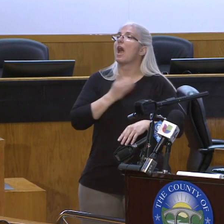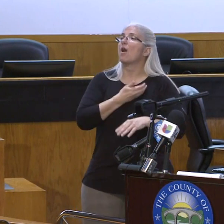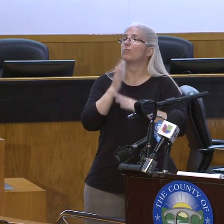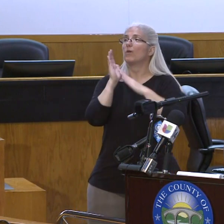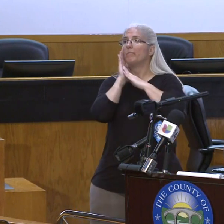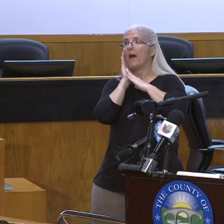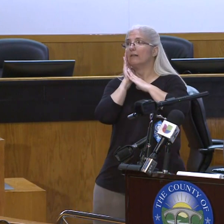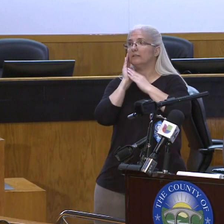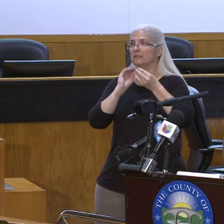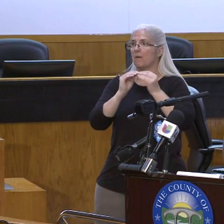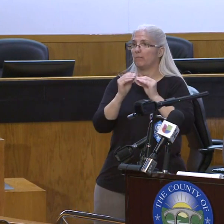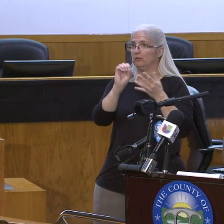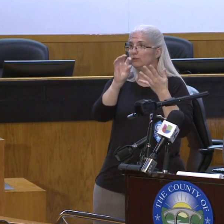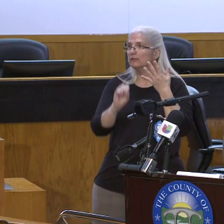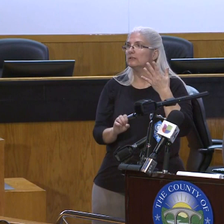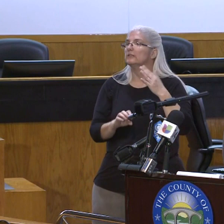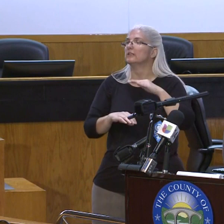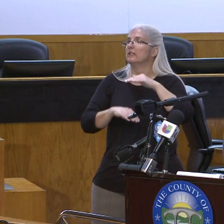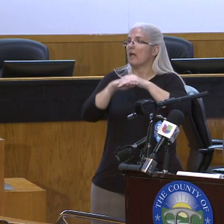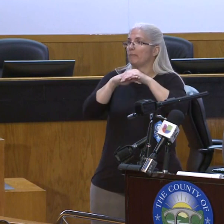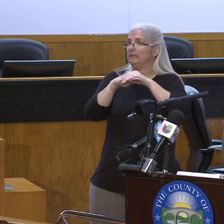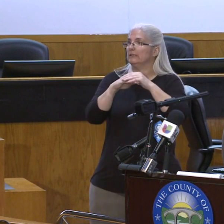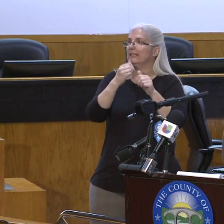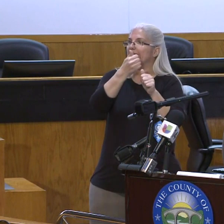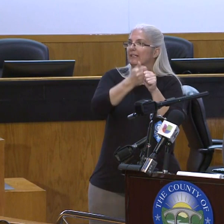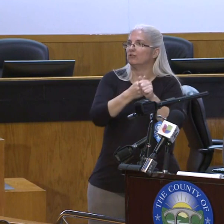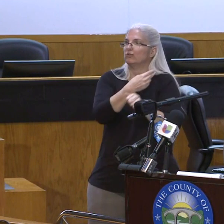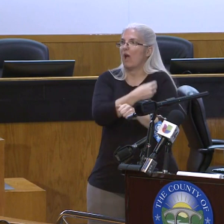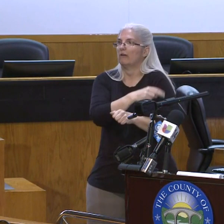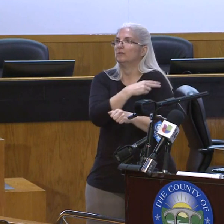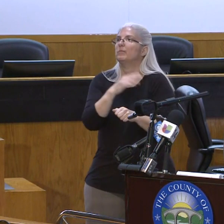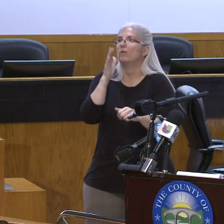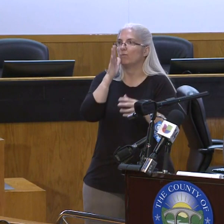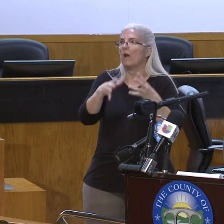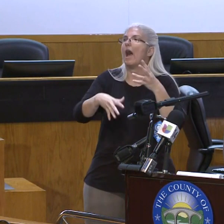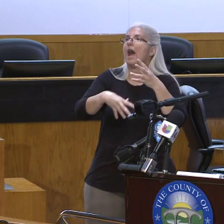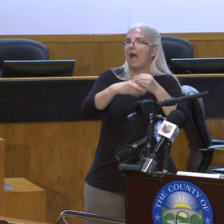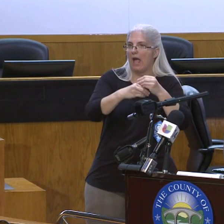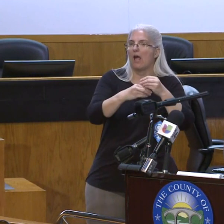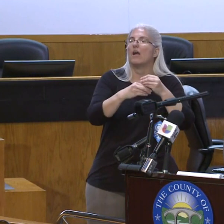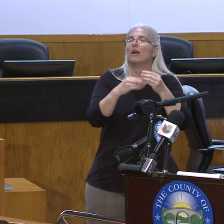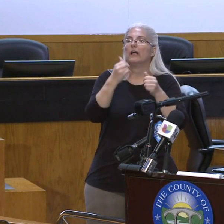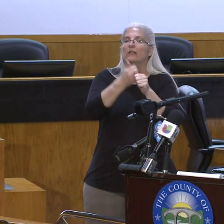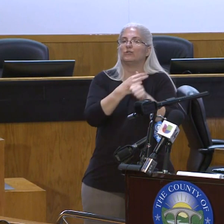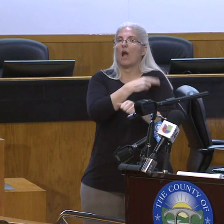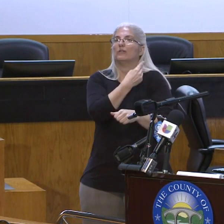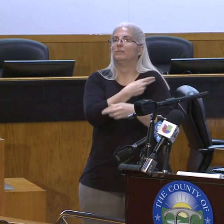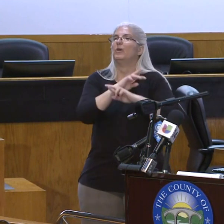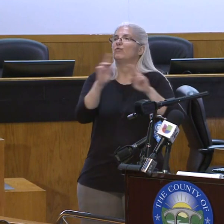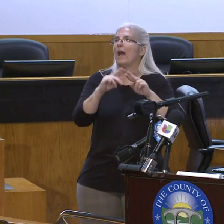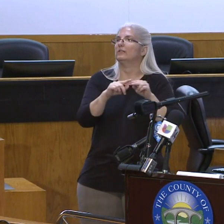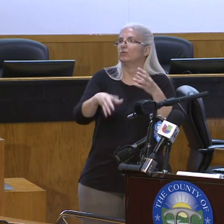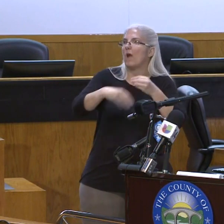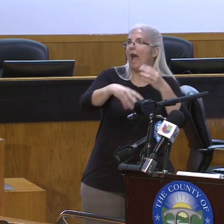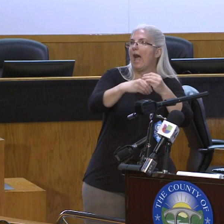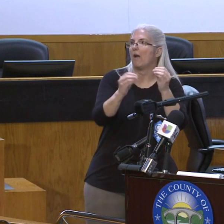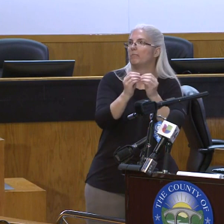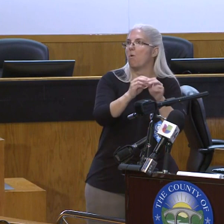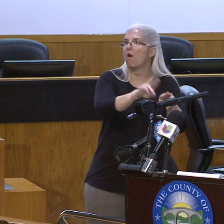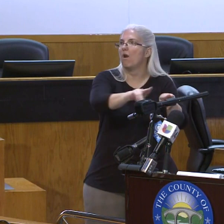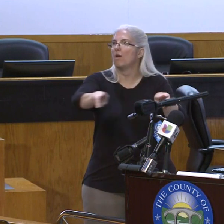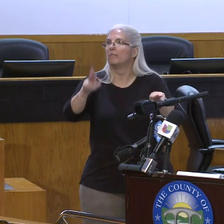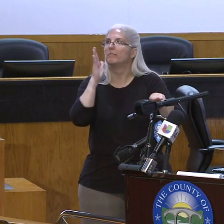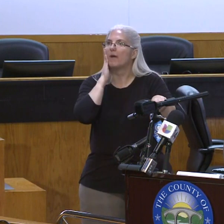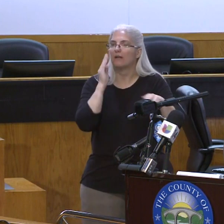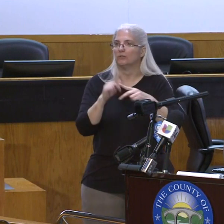county is adding additional beds and, in many cases, entire units to help care for an increased number of hospitalized patients.